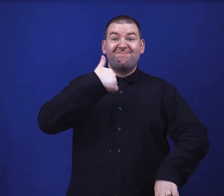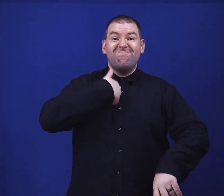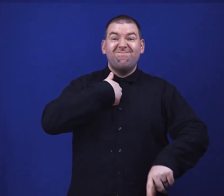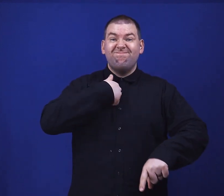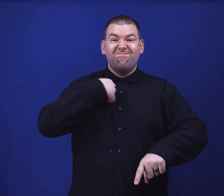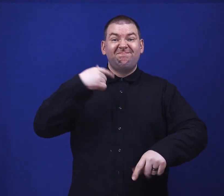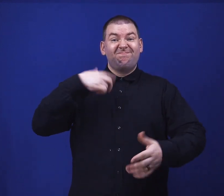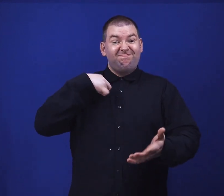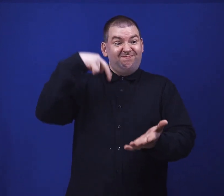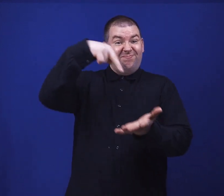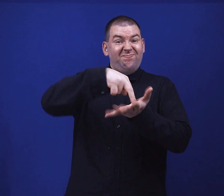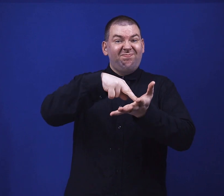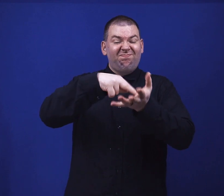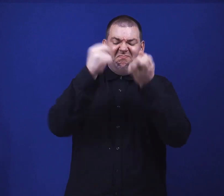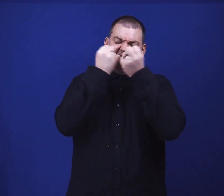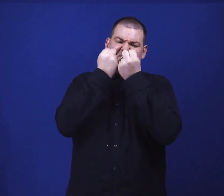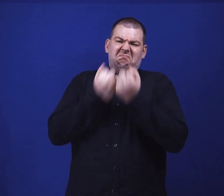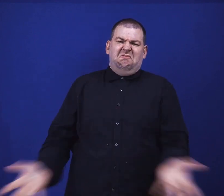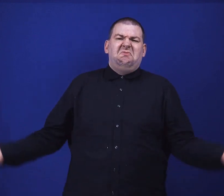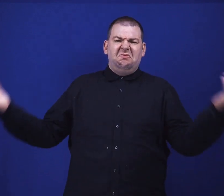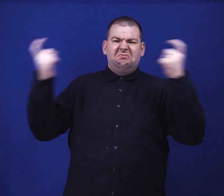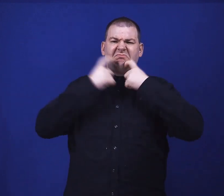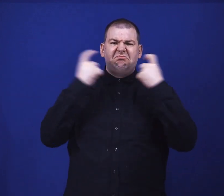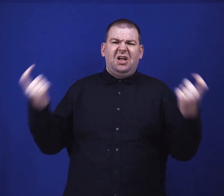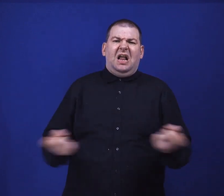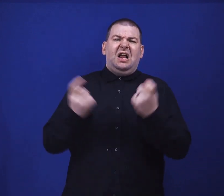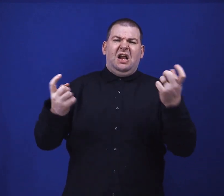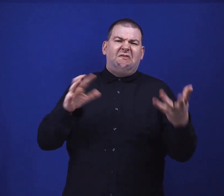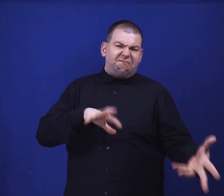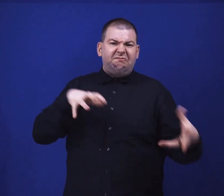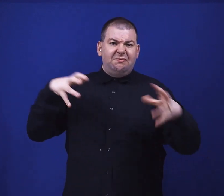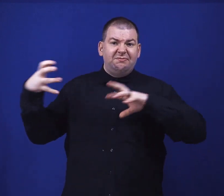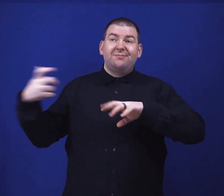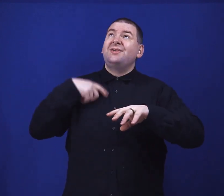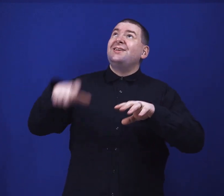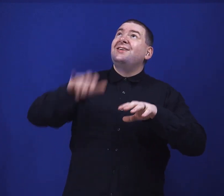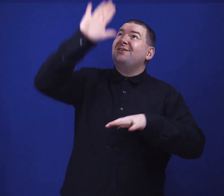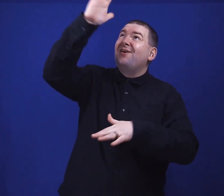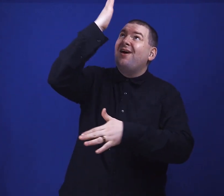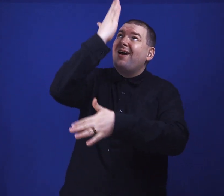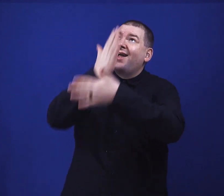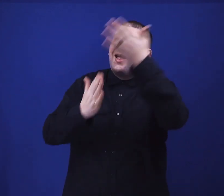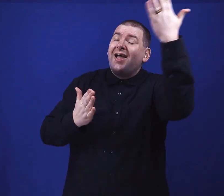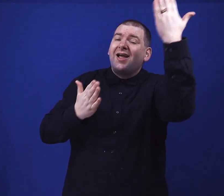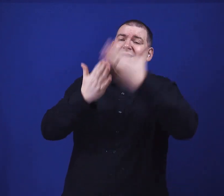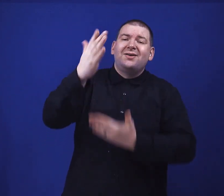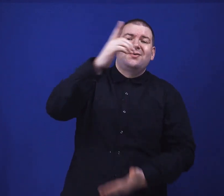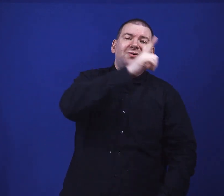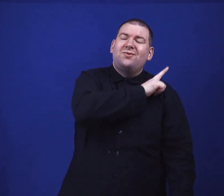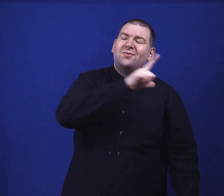if I'm on my own I can't even stand I'm gonna need a hand